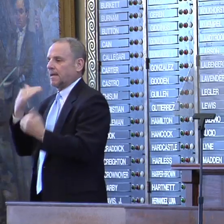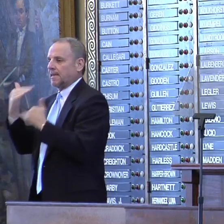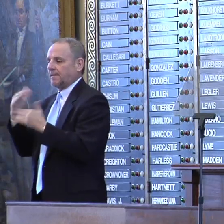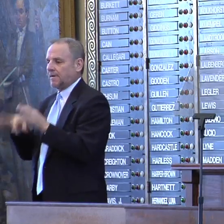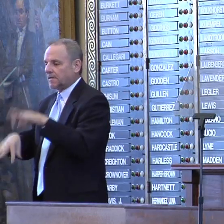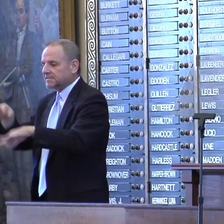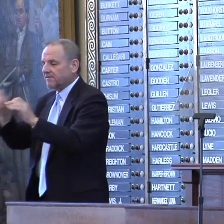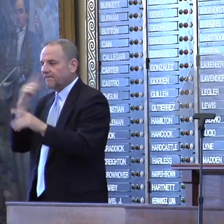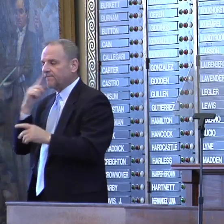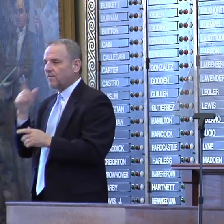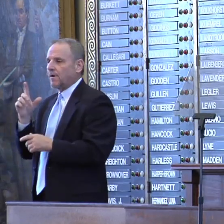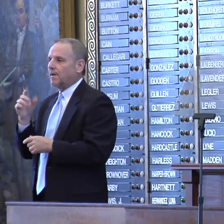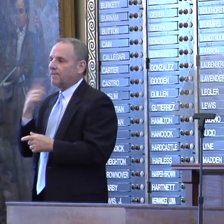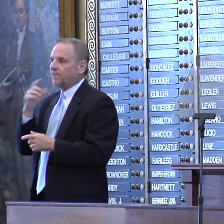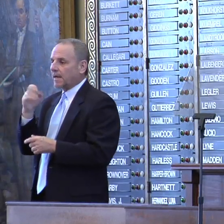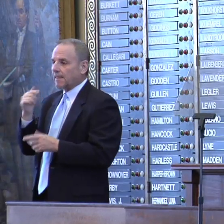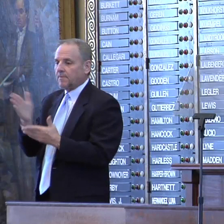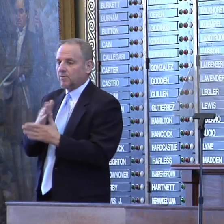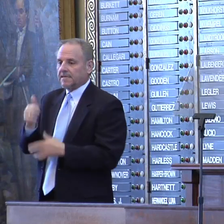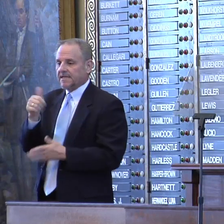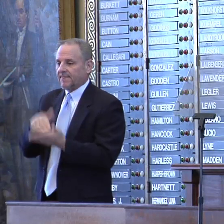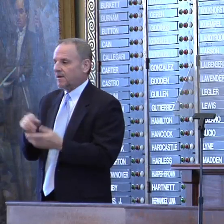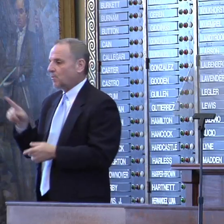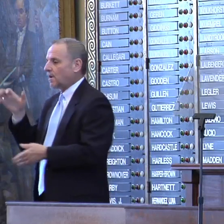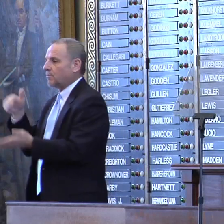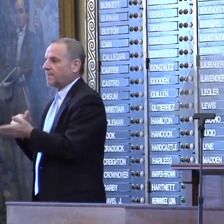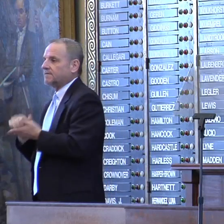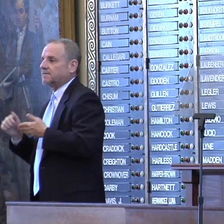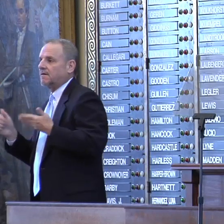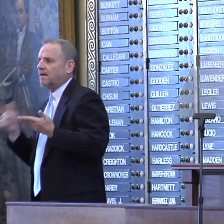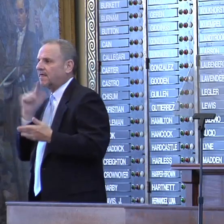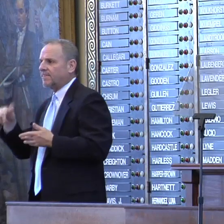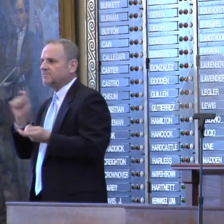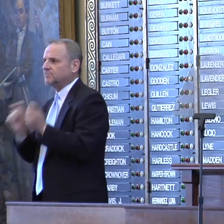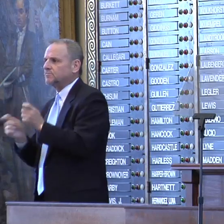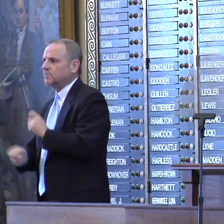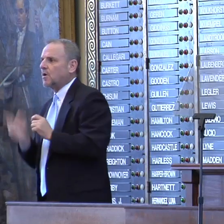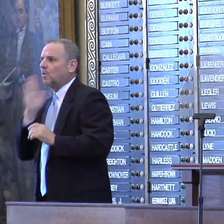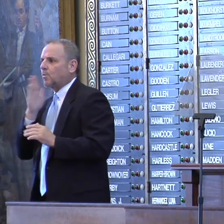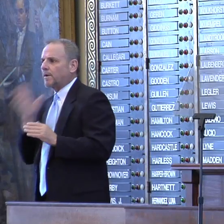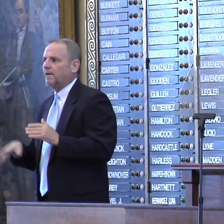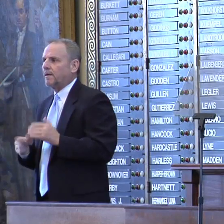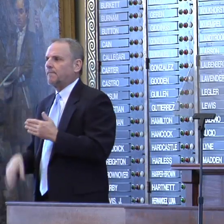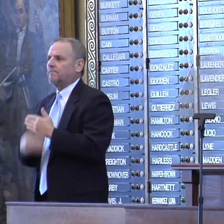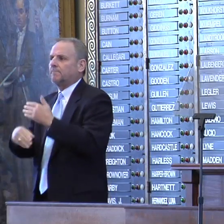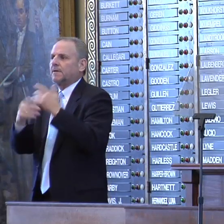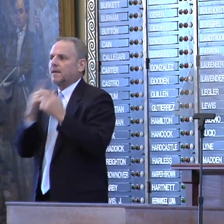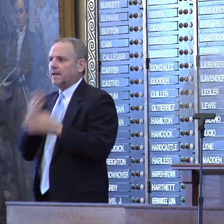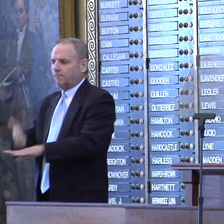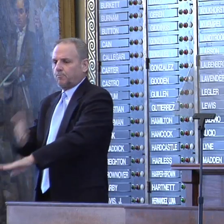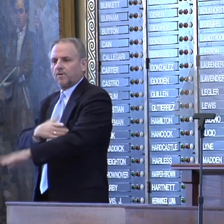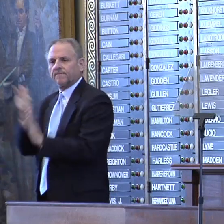lawsuits with claims between $10,000 and $100,000. These reforms would further improve the legal